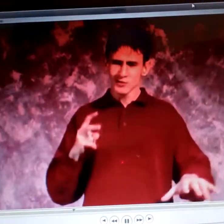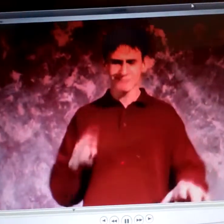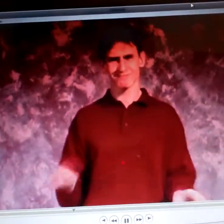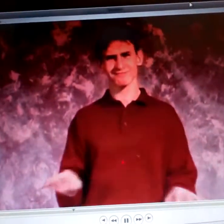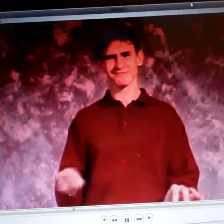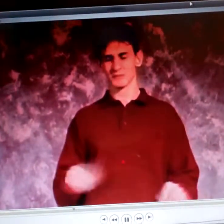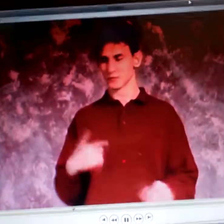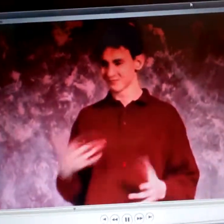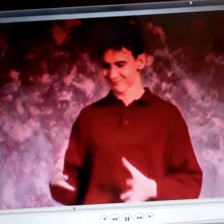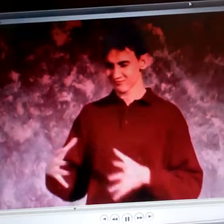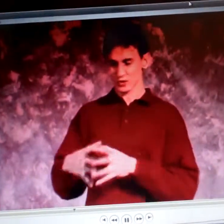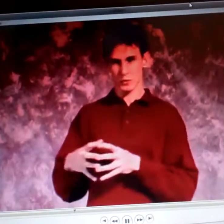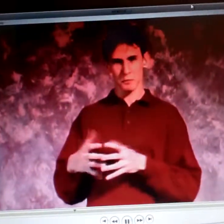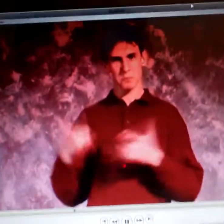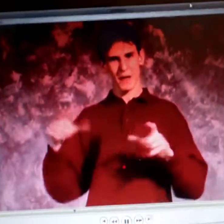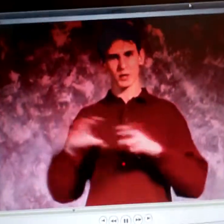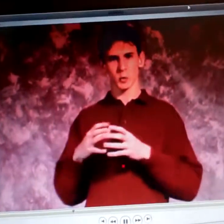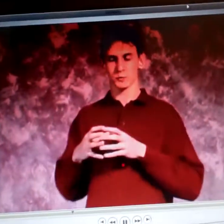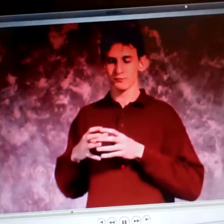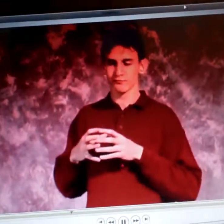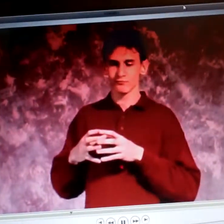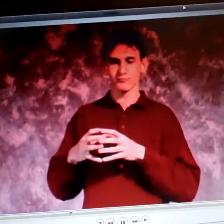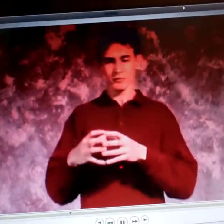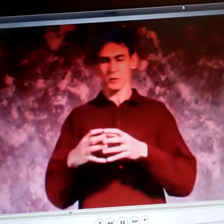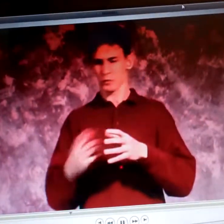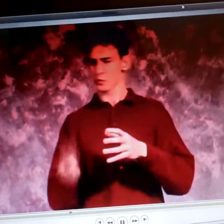So we had to be back in a certain amount of time so they wouldn't worry about it.